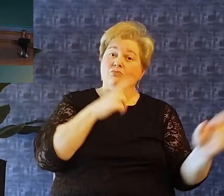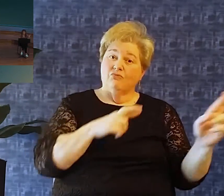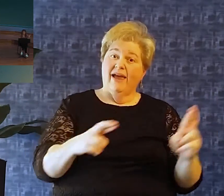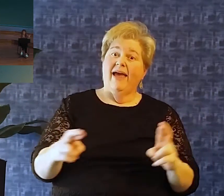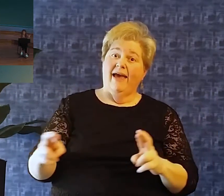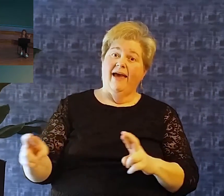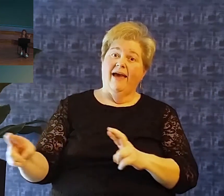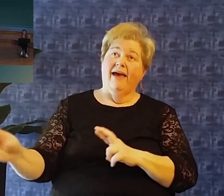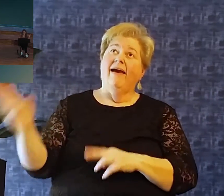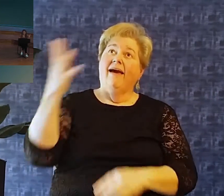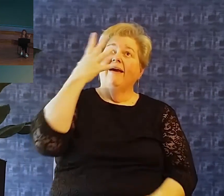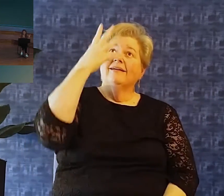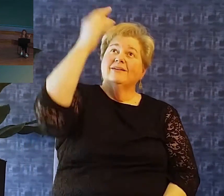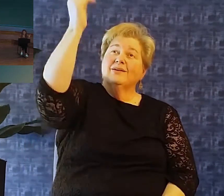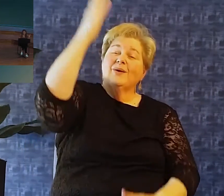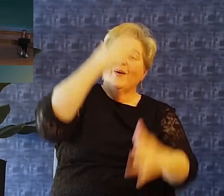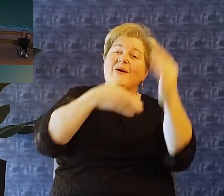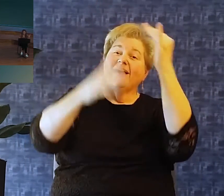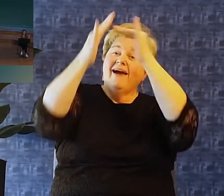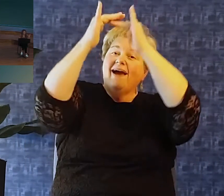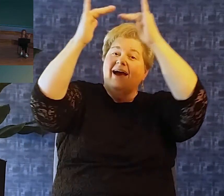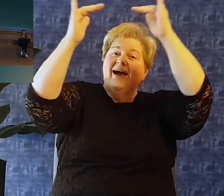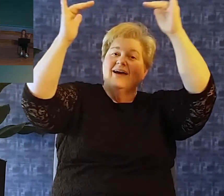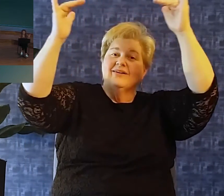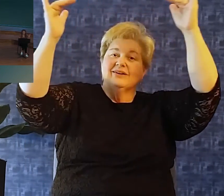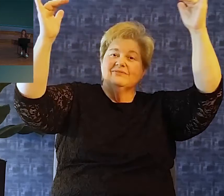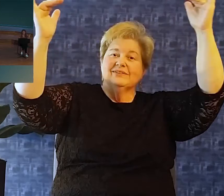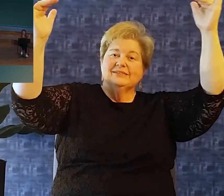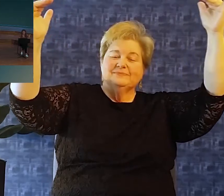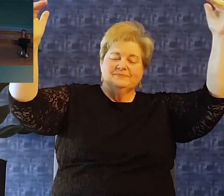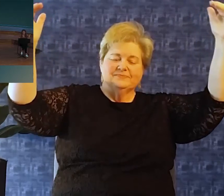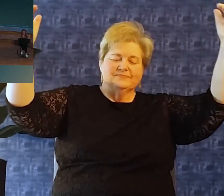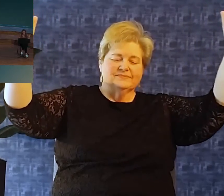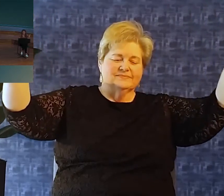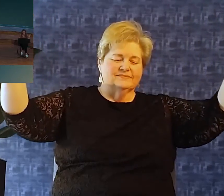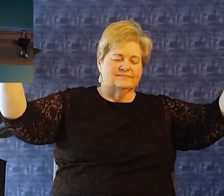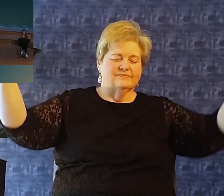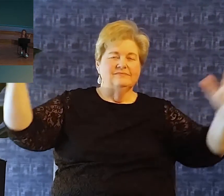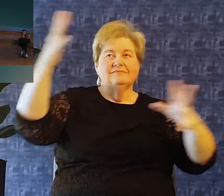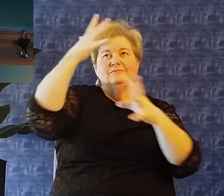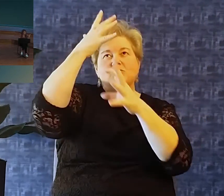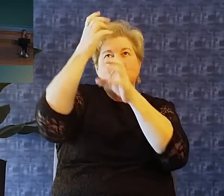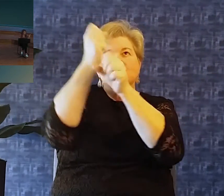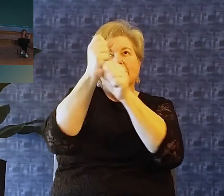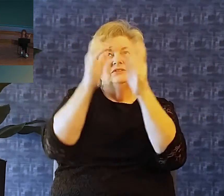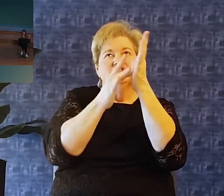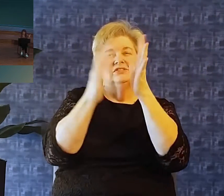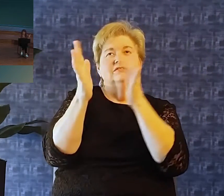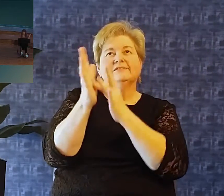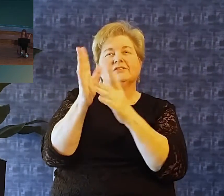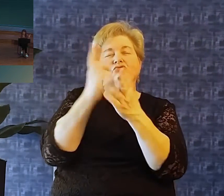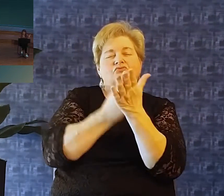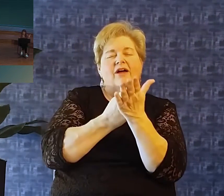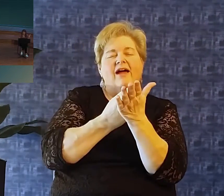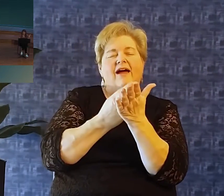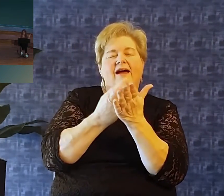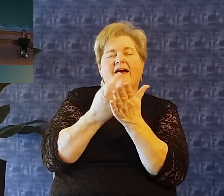may I then in Him be found Dressed in His